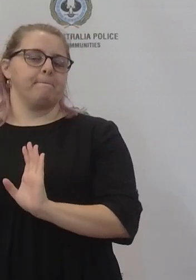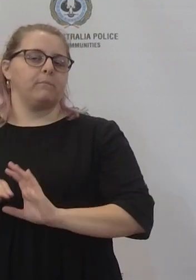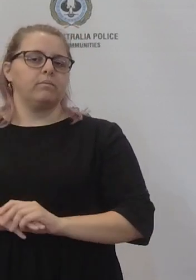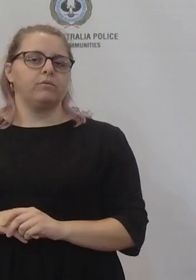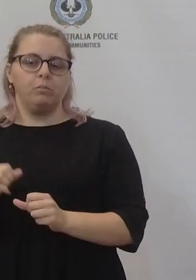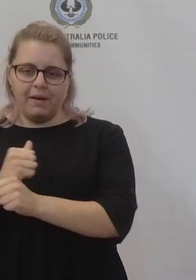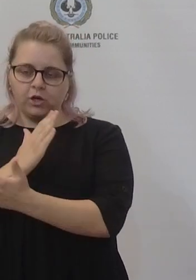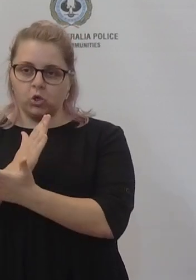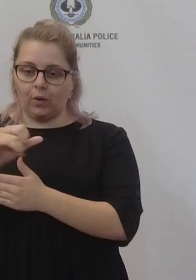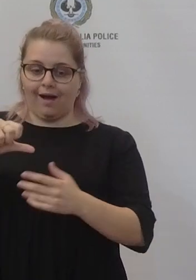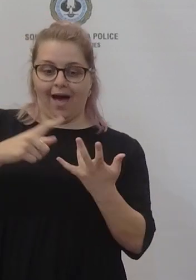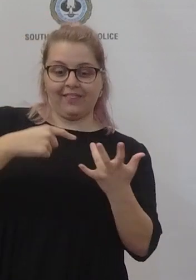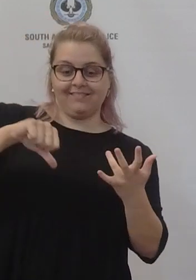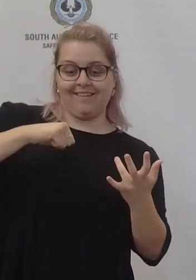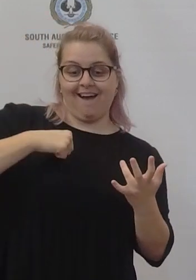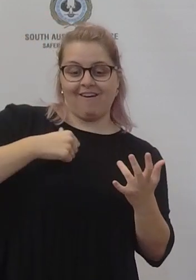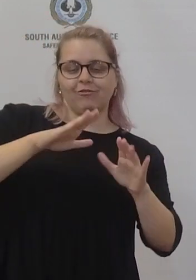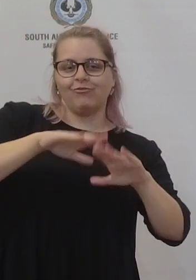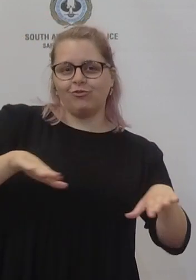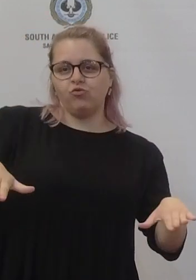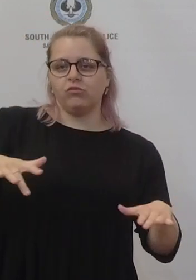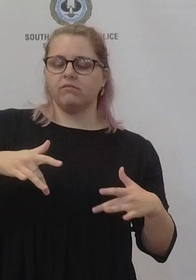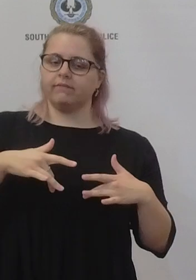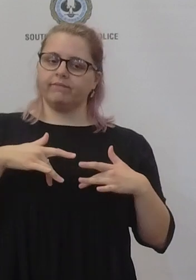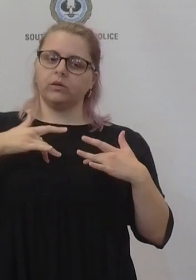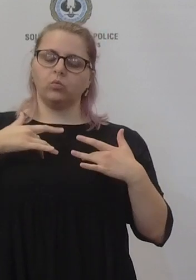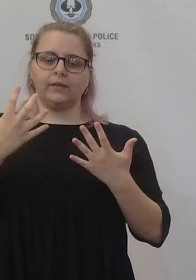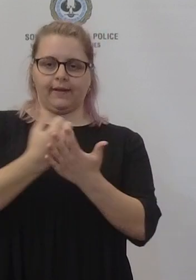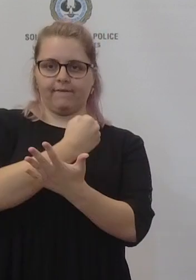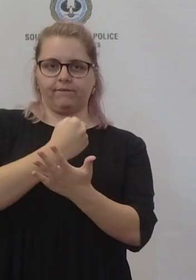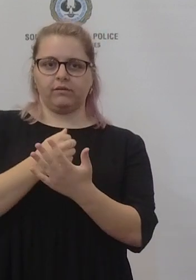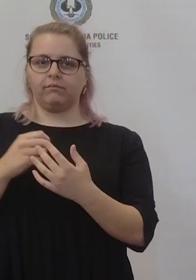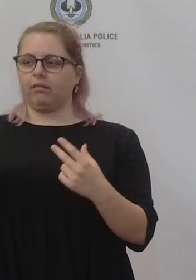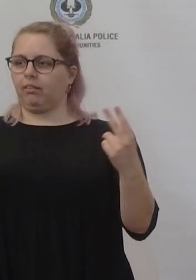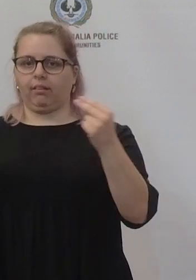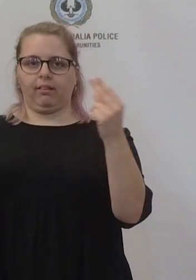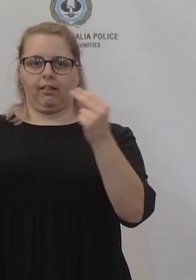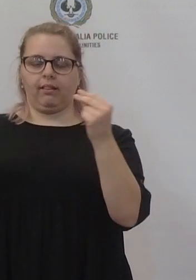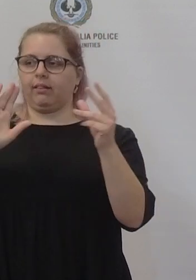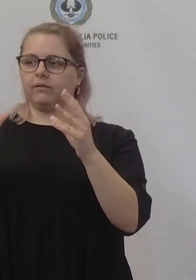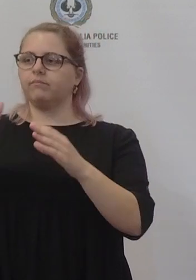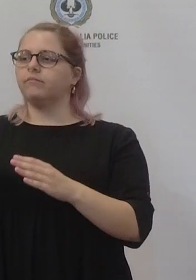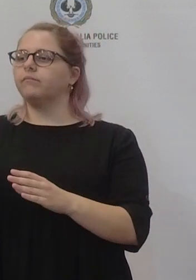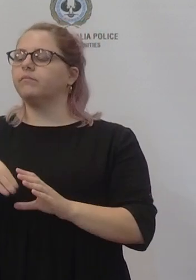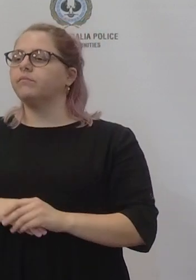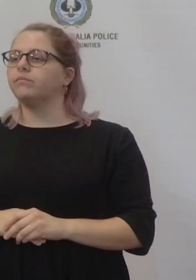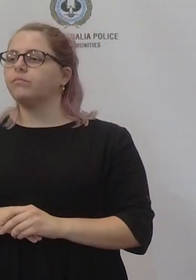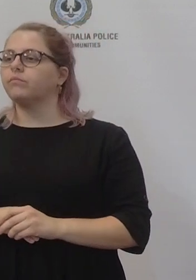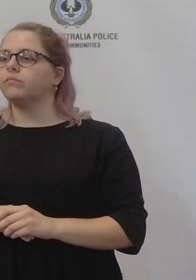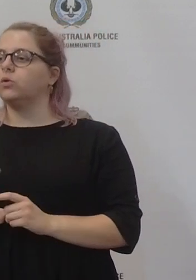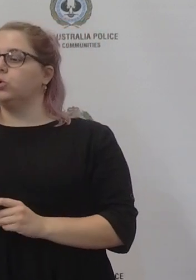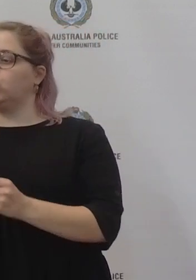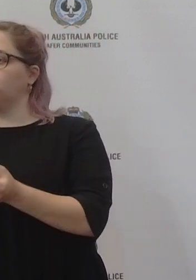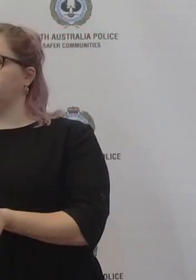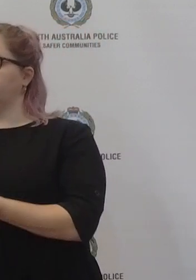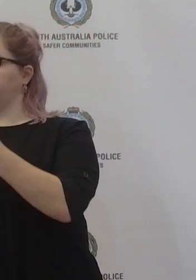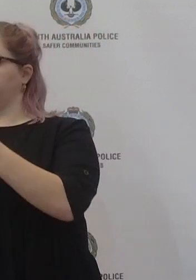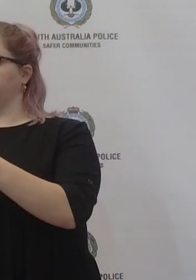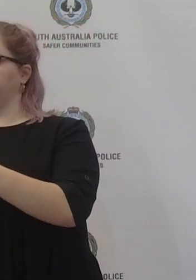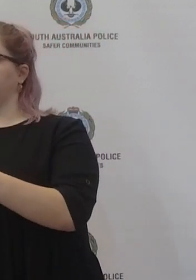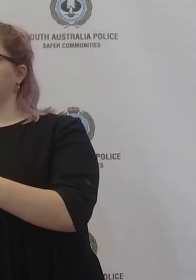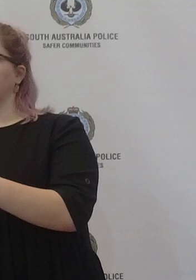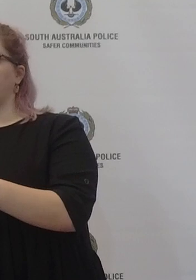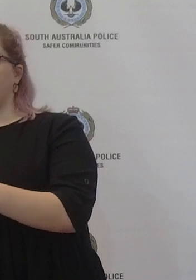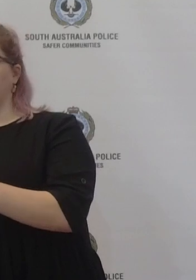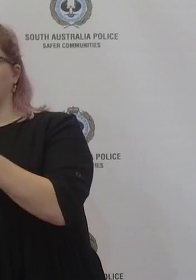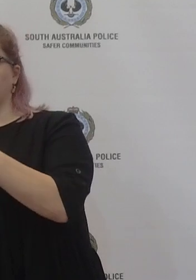and students. Those unvaccinated teachers have to get their tests at their own expense? you repeat that? Those unvaccinated teachers have to get their tests at their